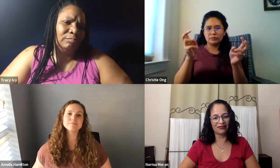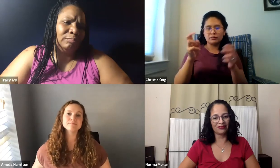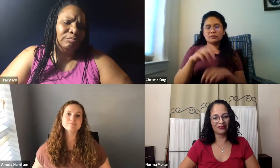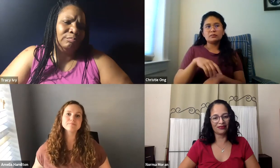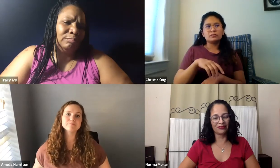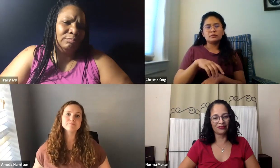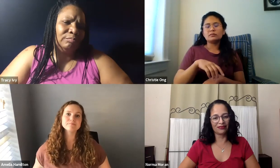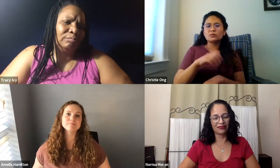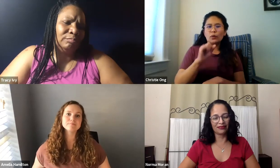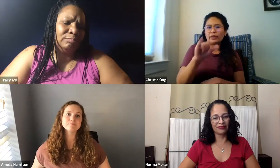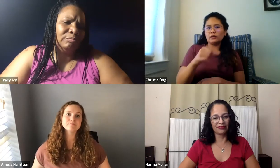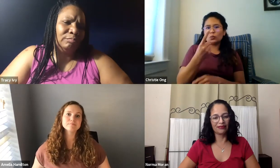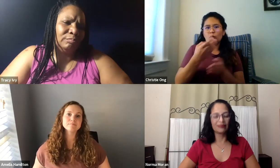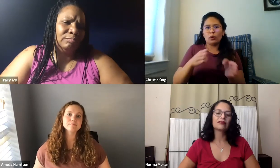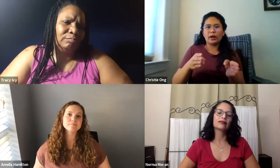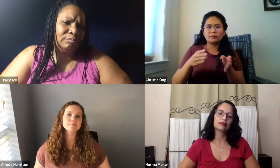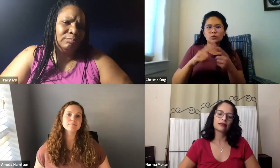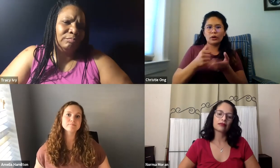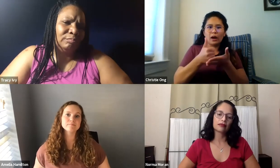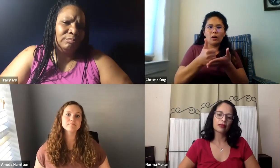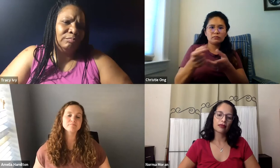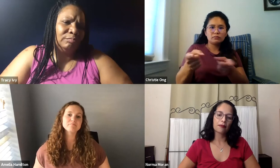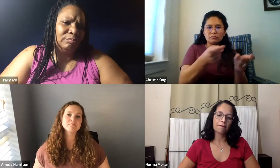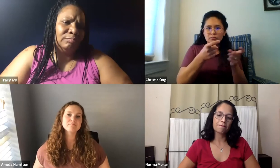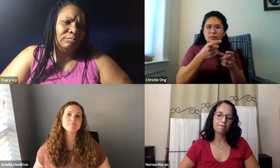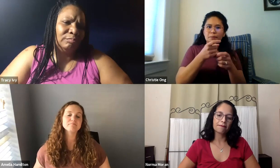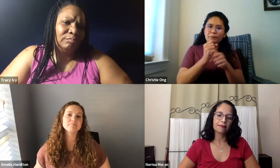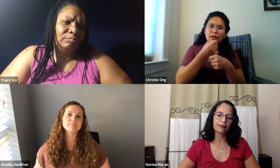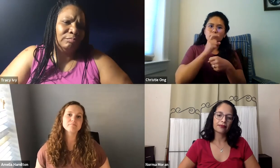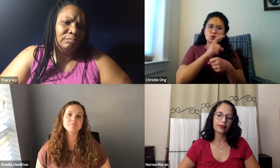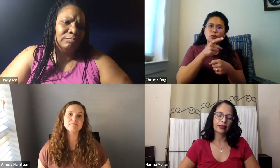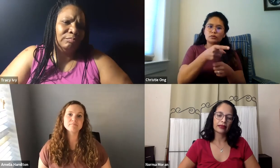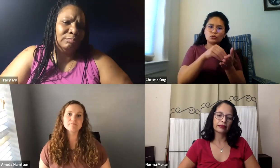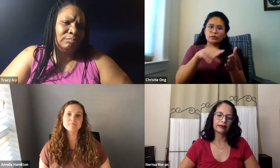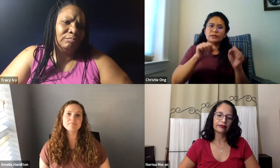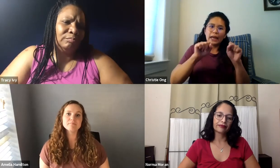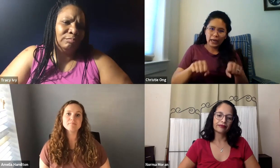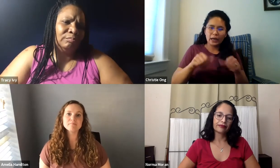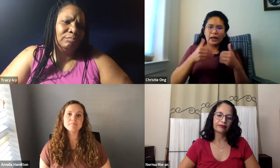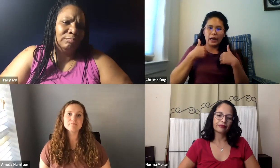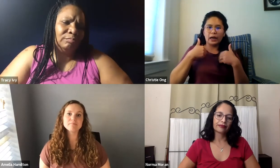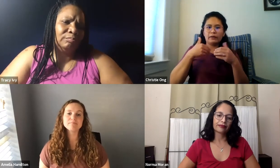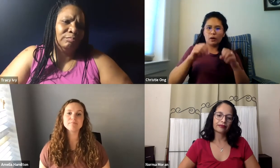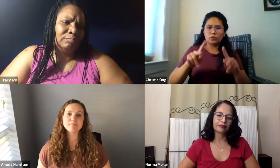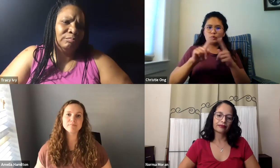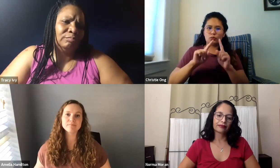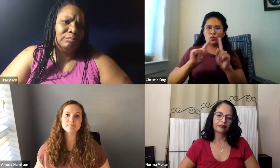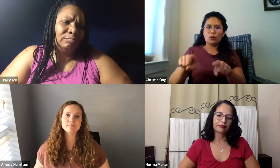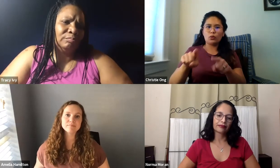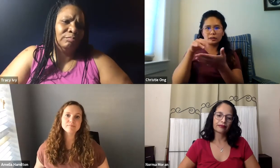students, it's a challenge. So being able to pay it forward and to help students who are there now and being able